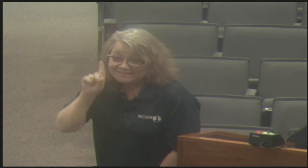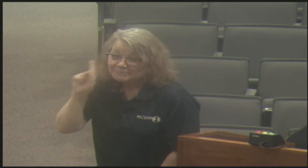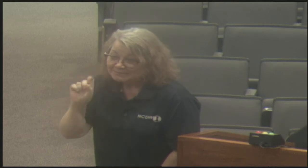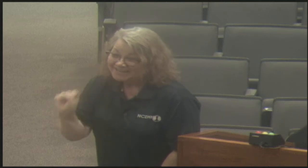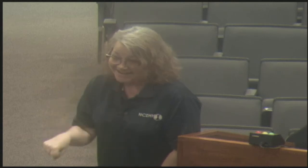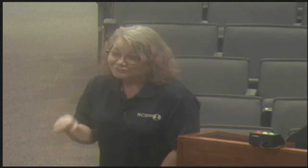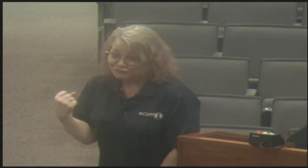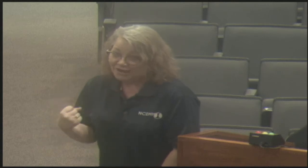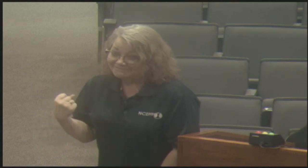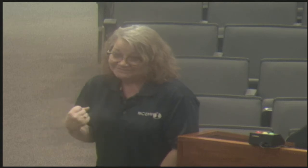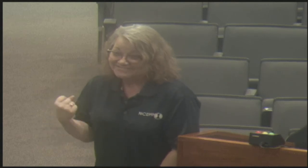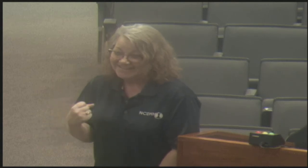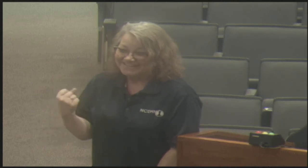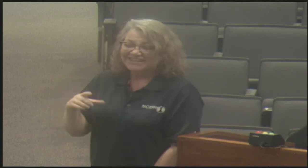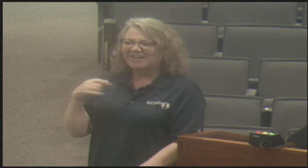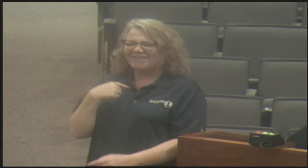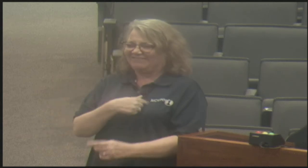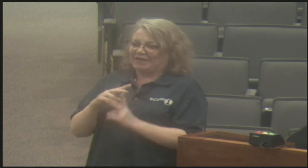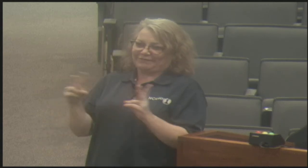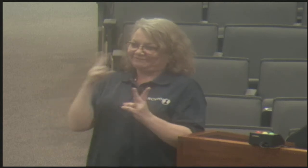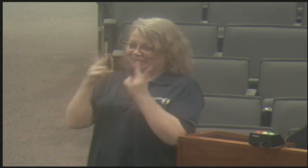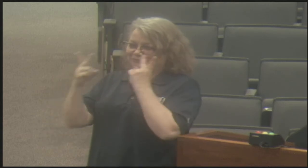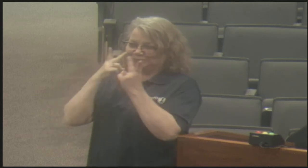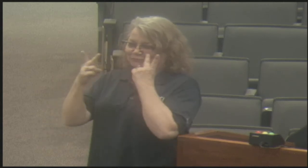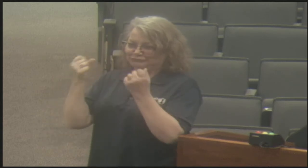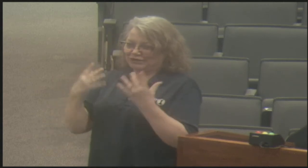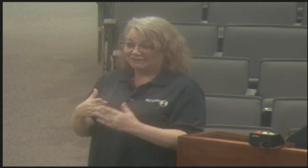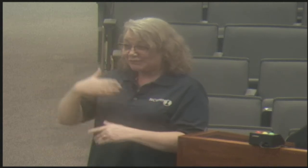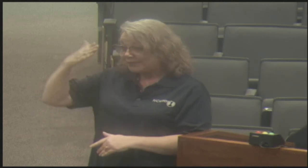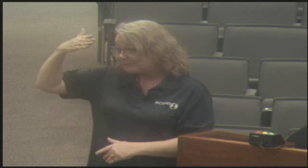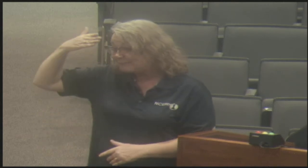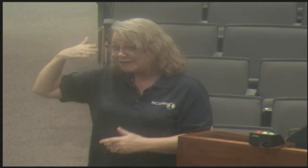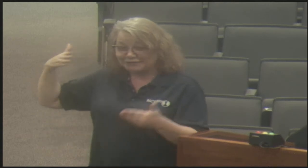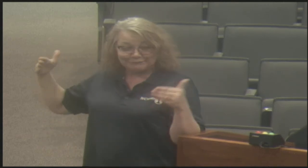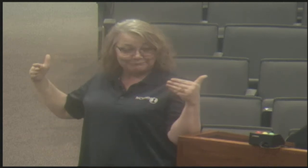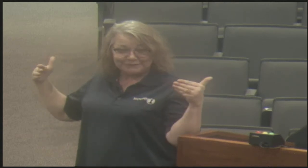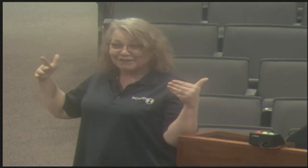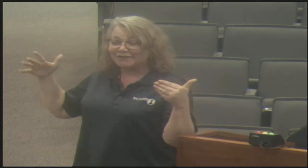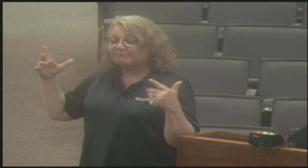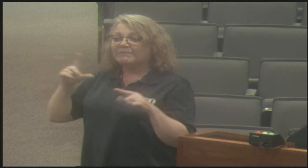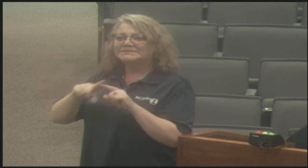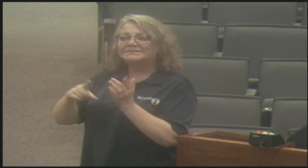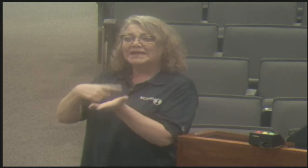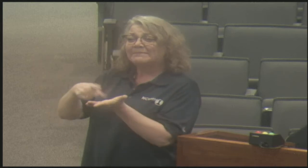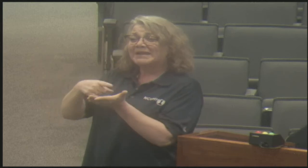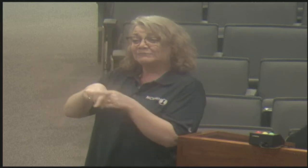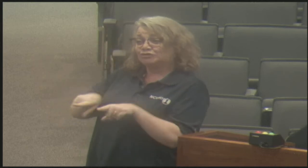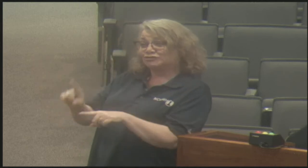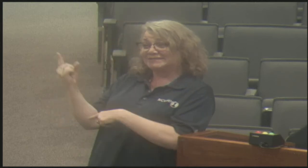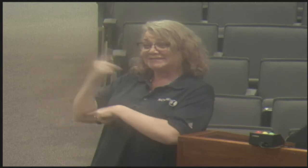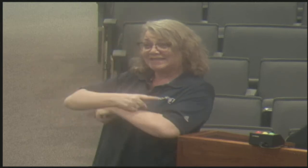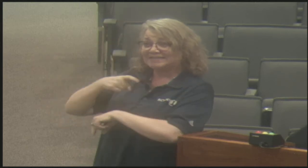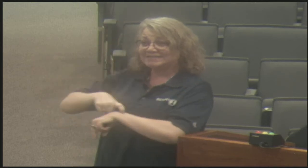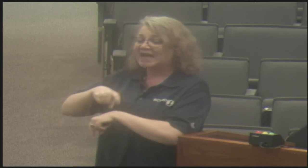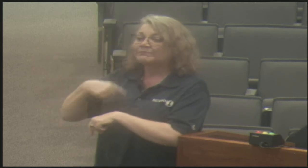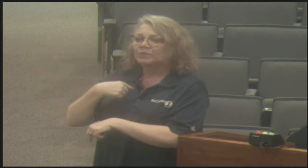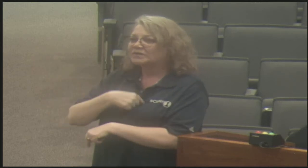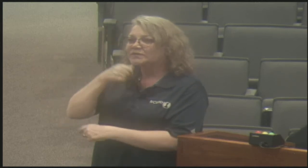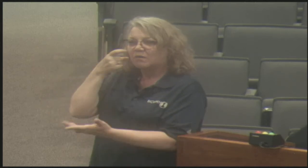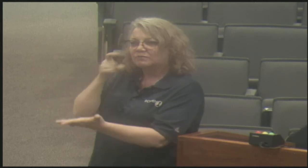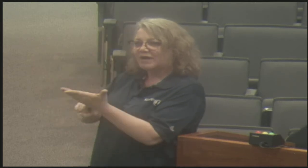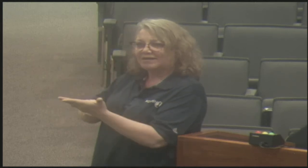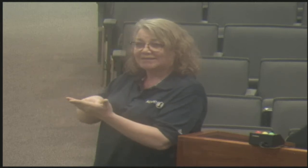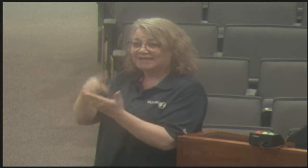person while driving. And yes, deaf people do drive. We are very visual drivers. We use all of the mirrors and come in